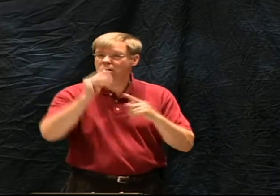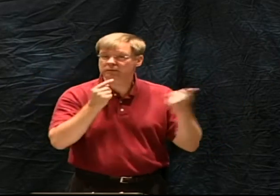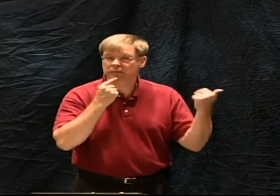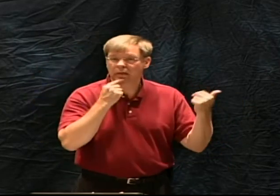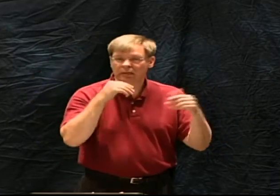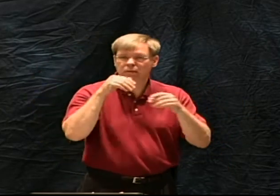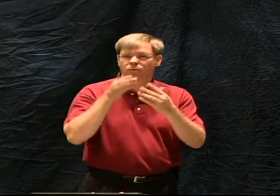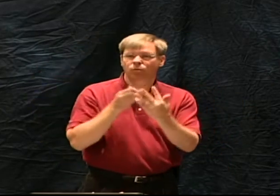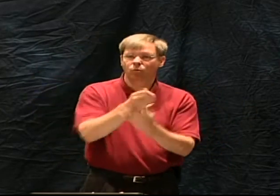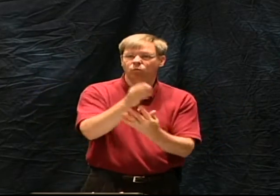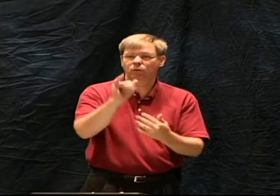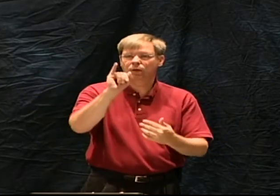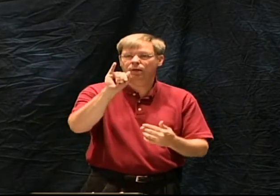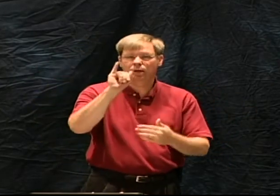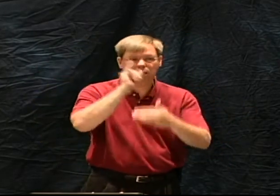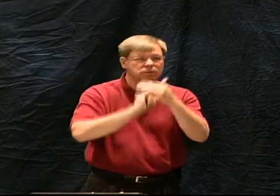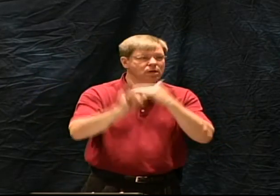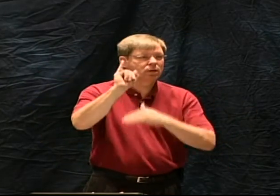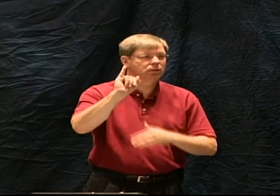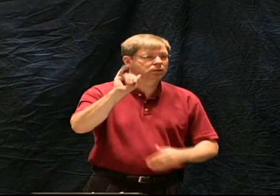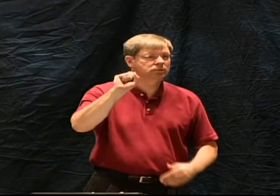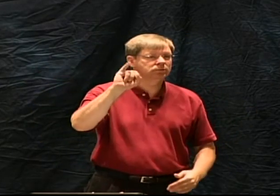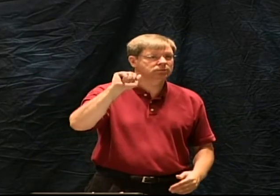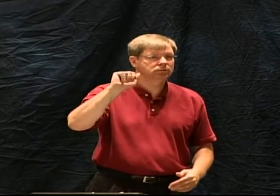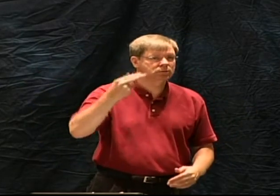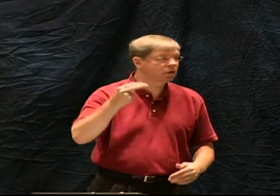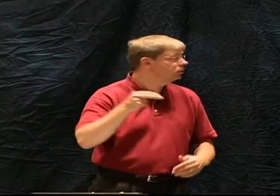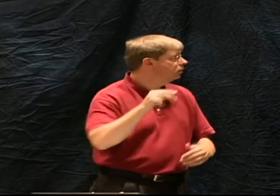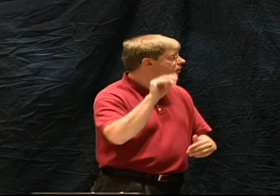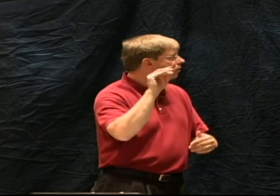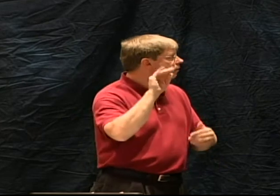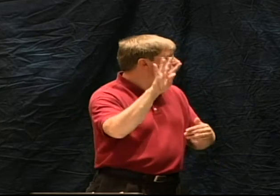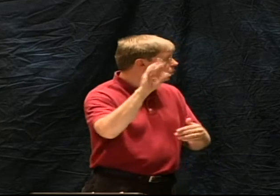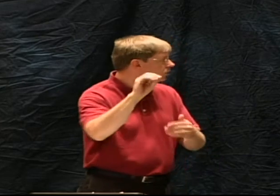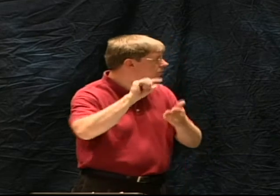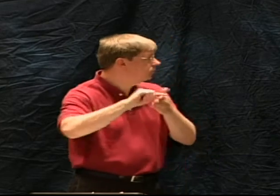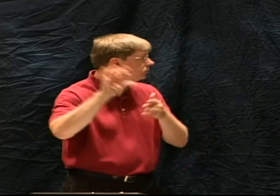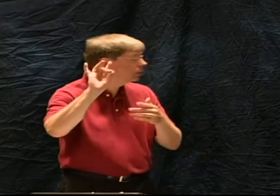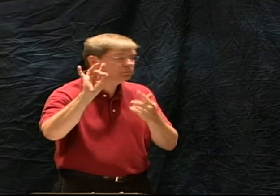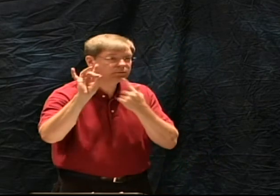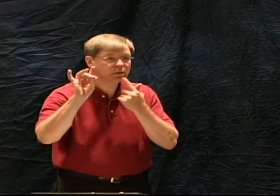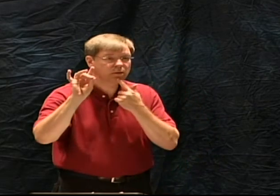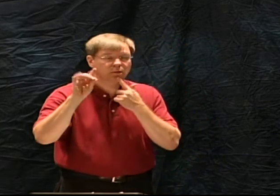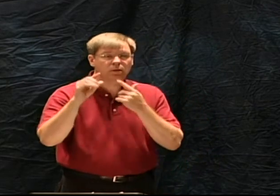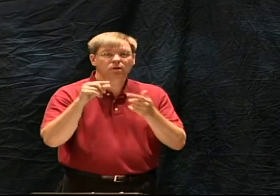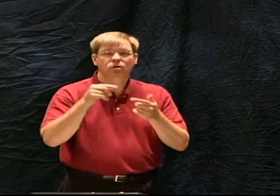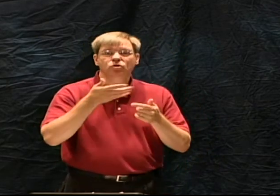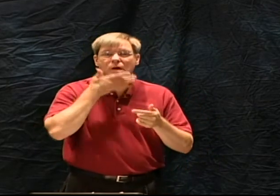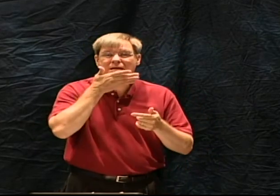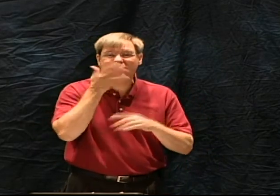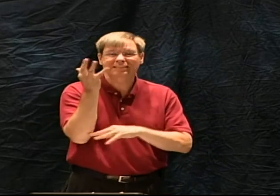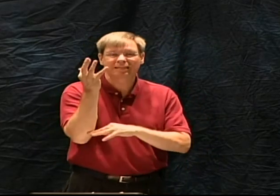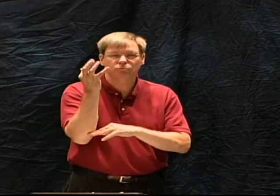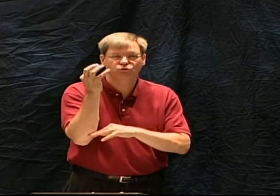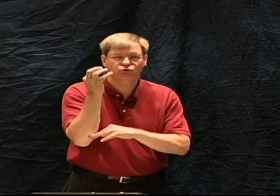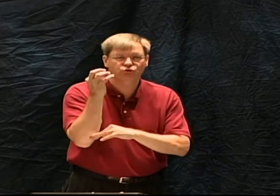the word of god says through isaiah chapter 40 verse 8 the grass withers